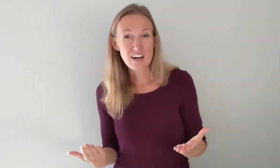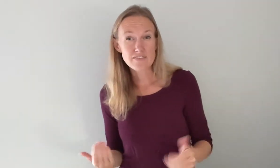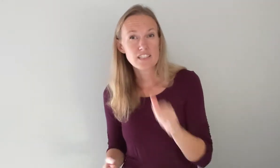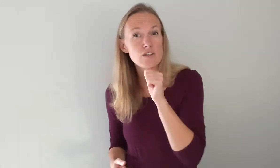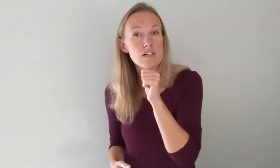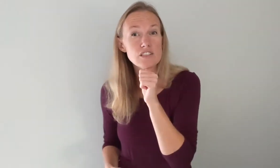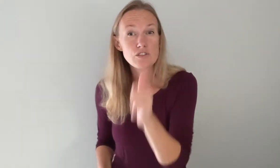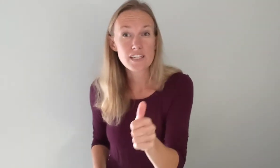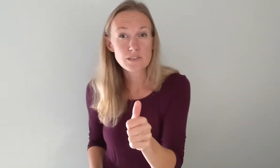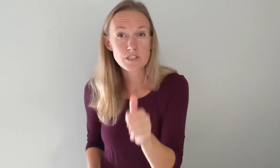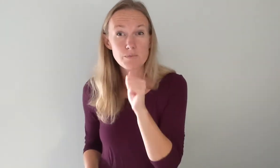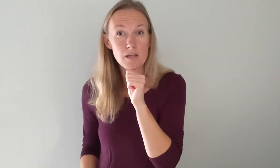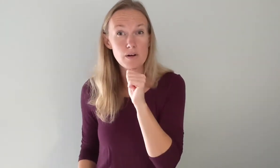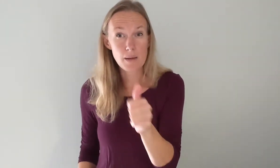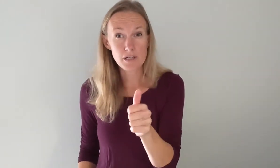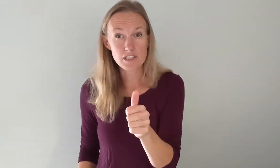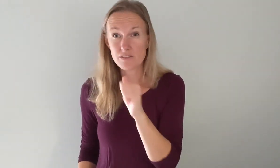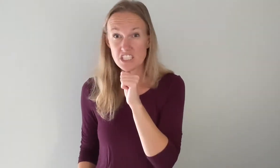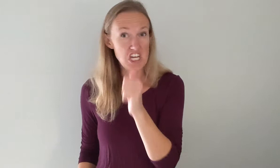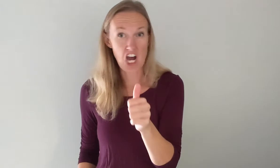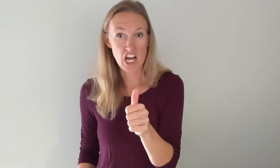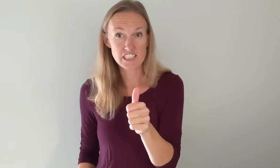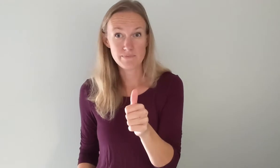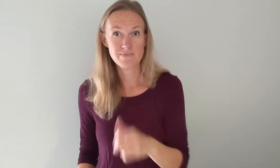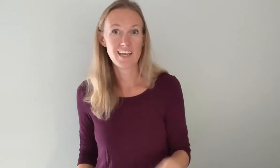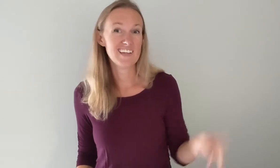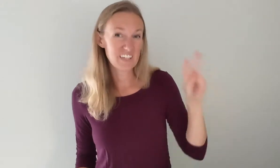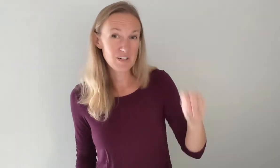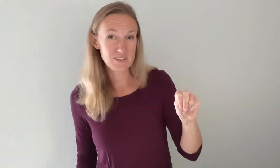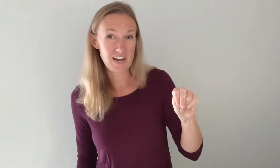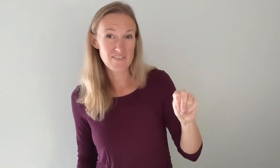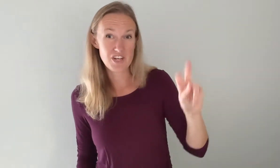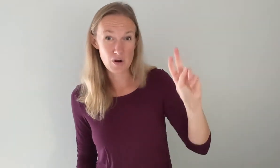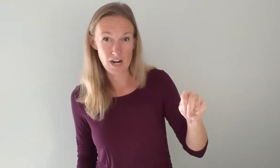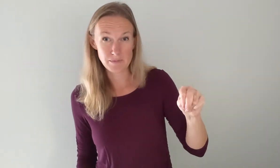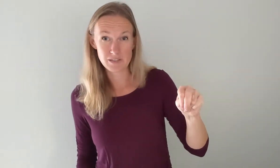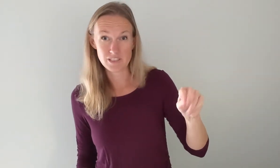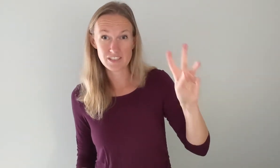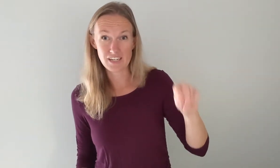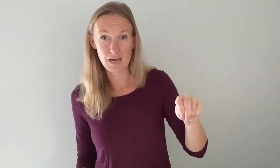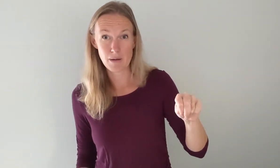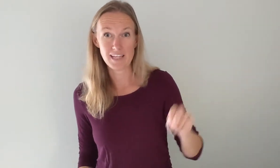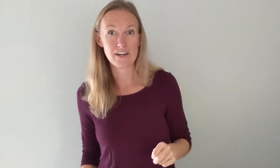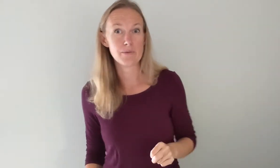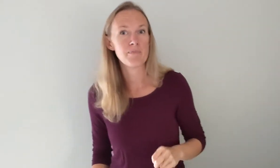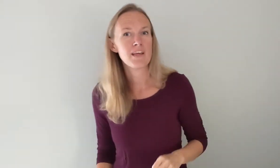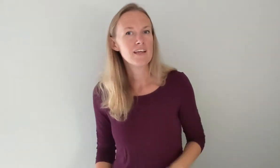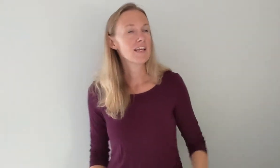often you can also do this which is probably what I'm gonna do it's not okay and then you also have the no option which is gonna come up later okay